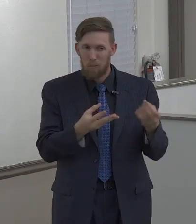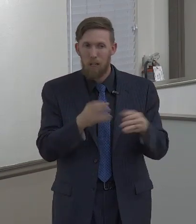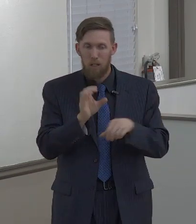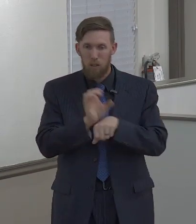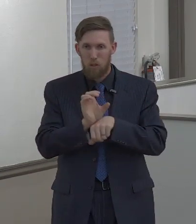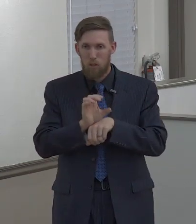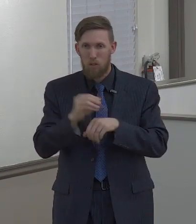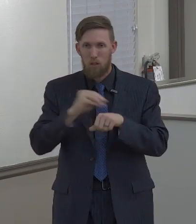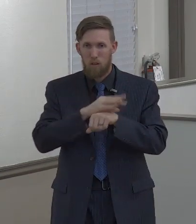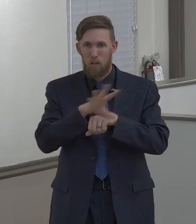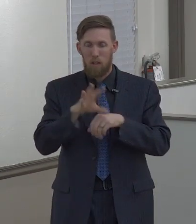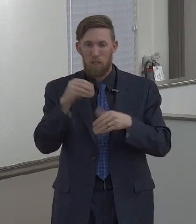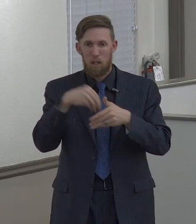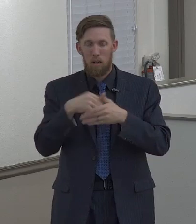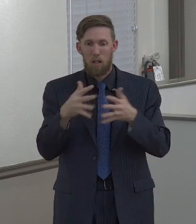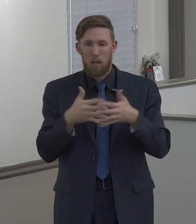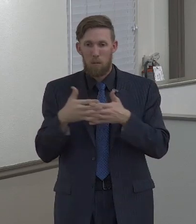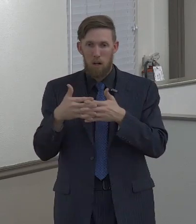who did he write this to?